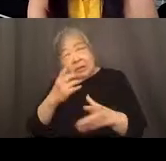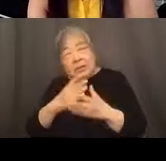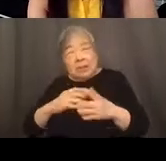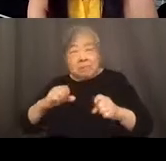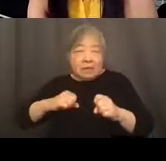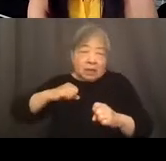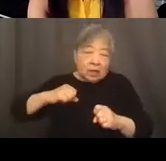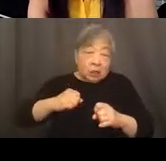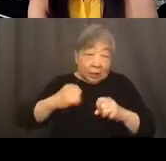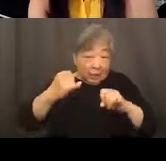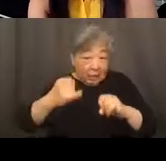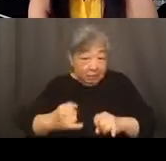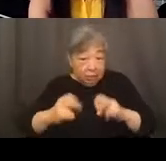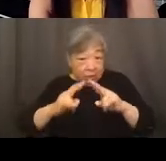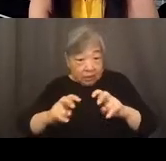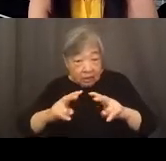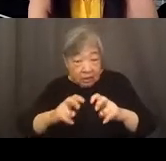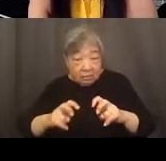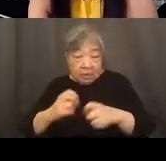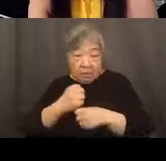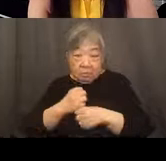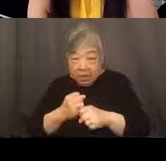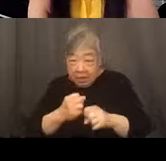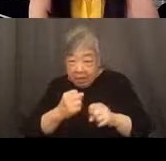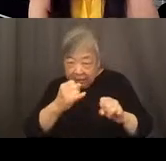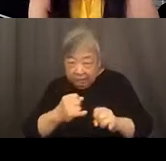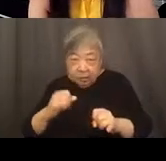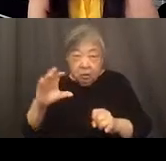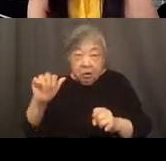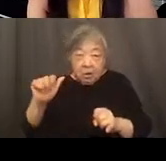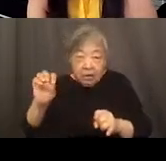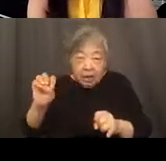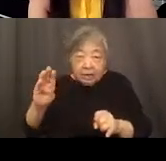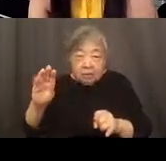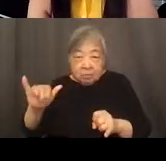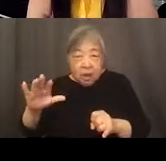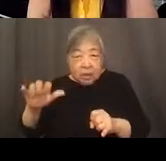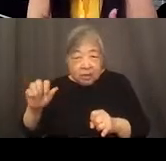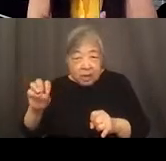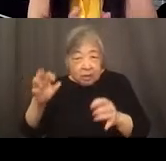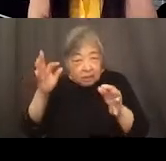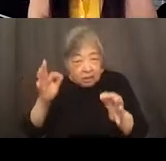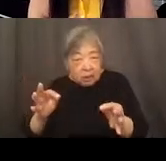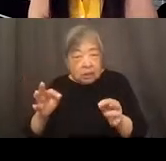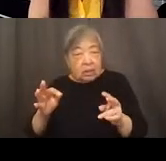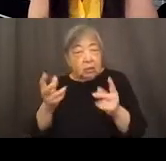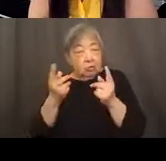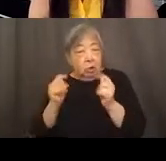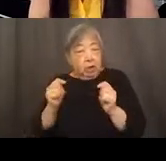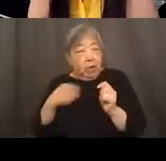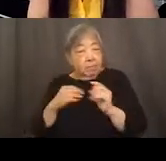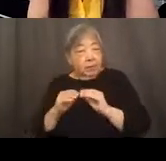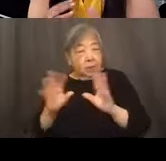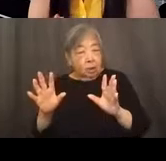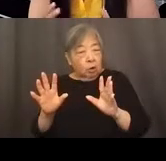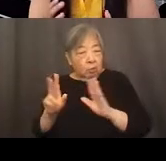doing individualized assessments and making case by case decisions, in light of, you know, trying to have clear policies,